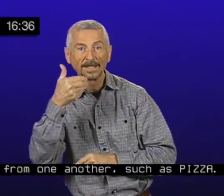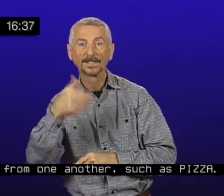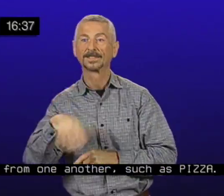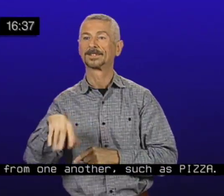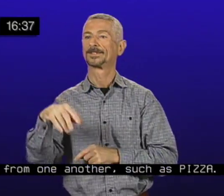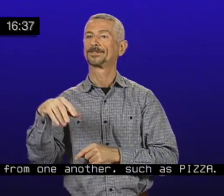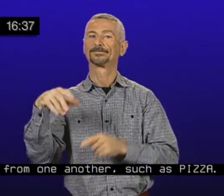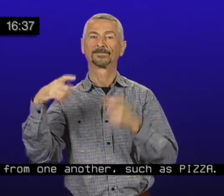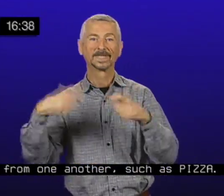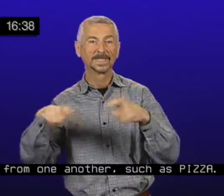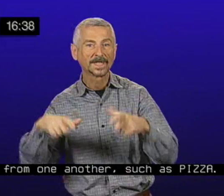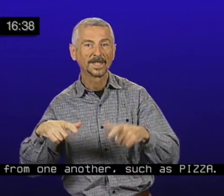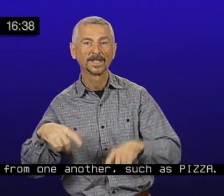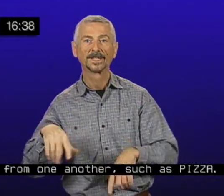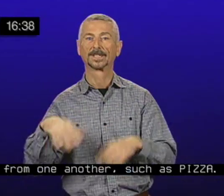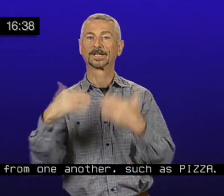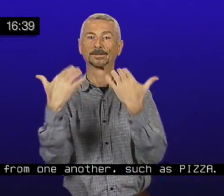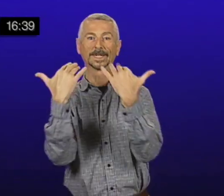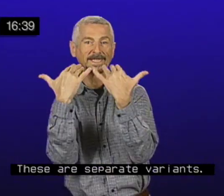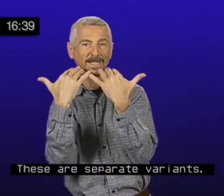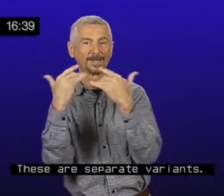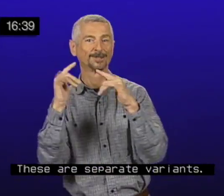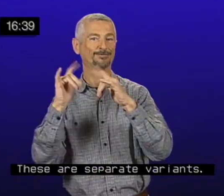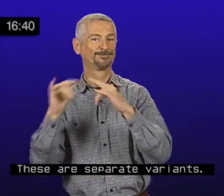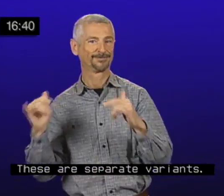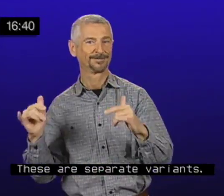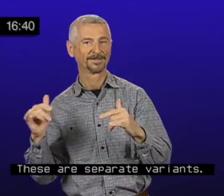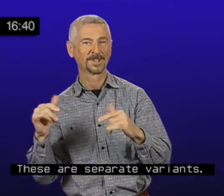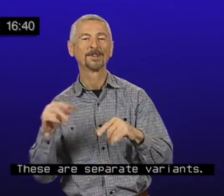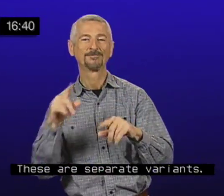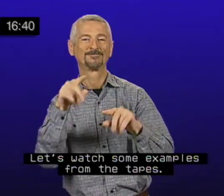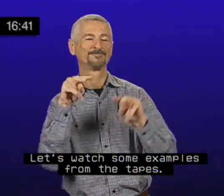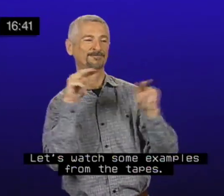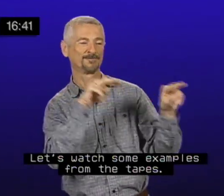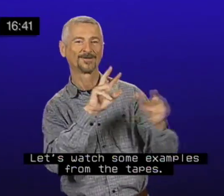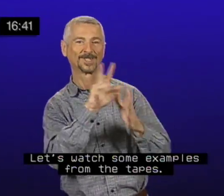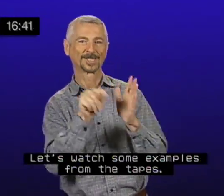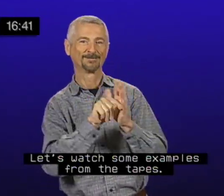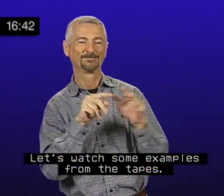pizza. These are separate variants. Let's watch some examples from the tapes.